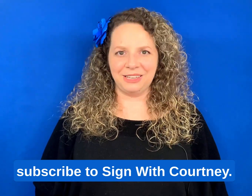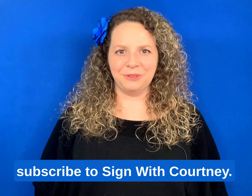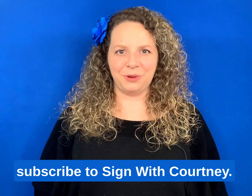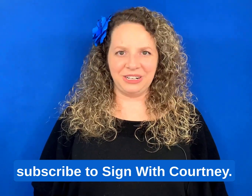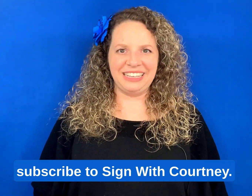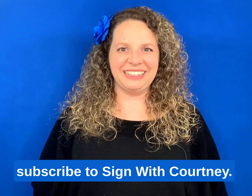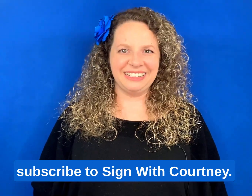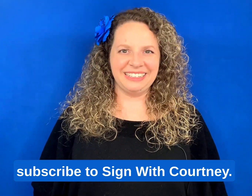Sign With Courtney. it. You'll be